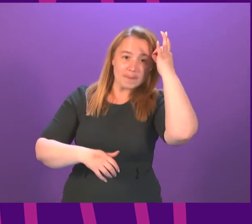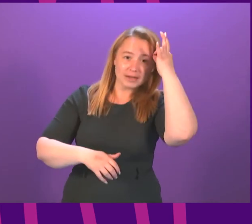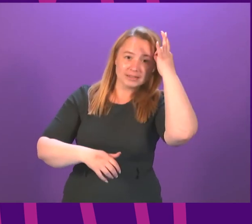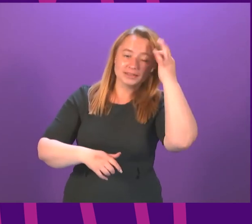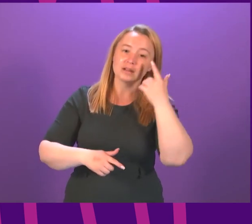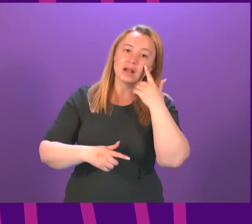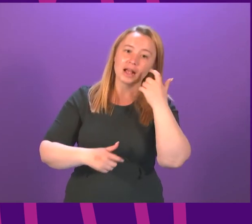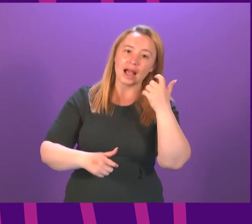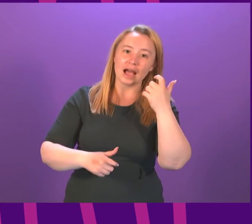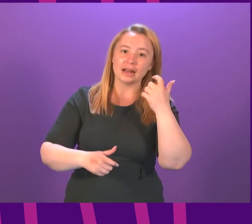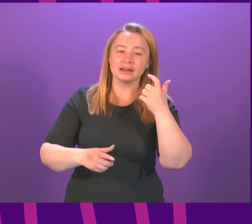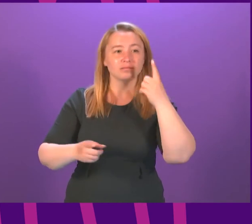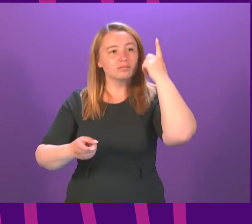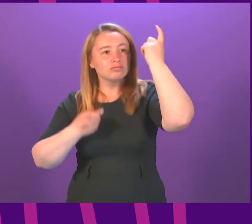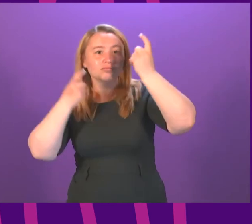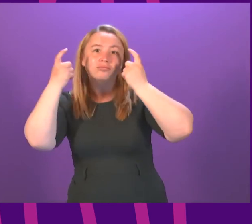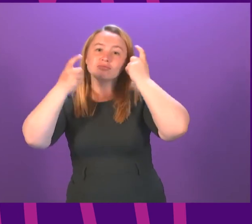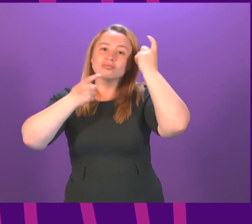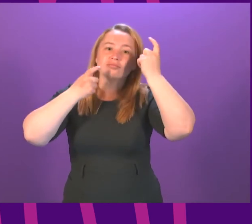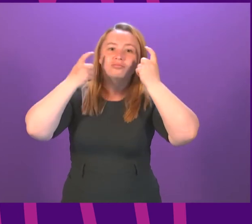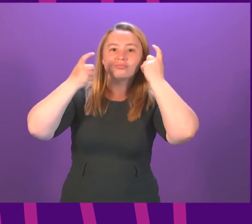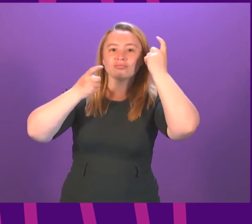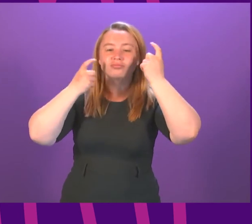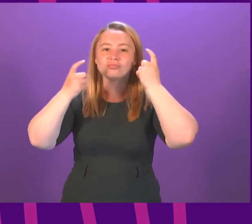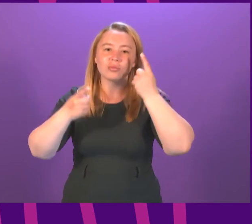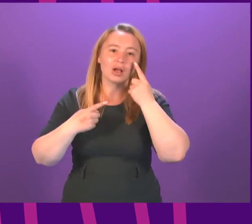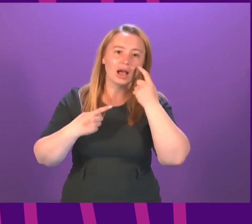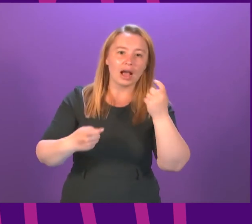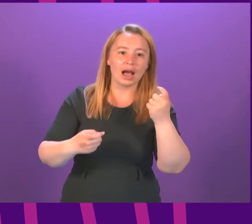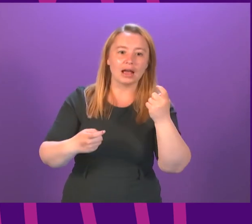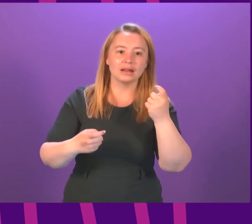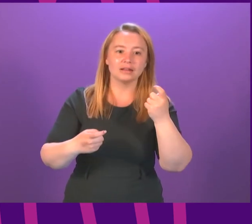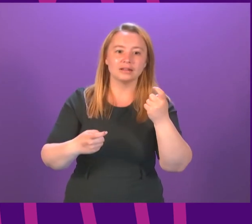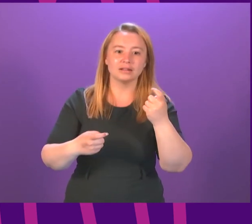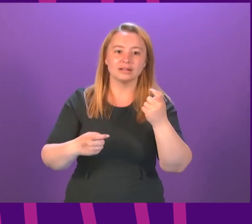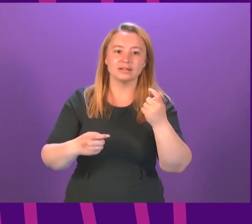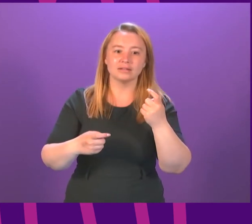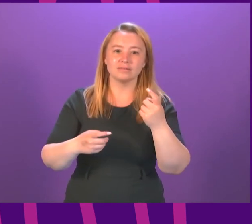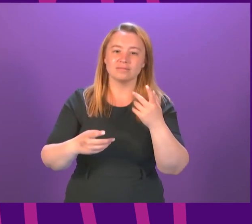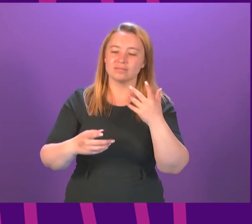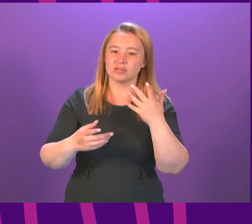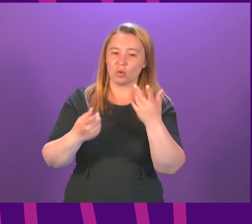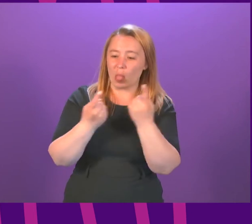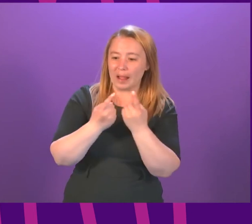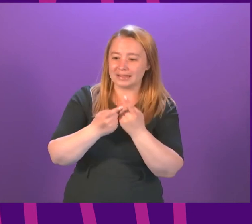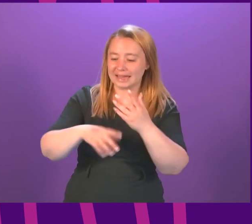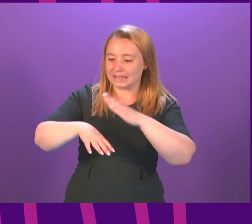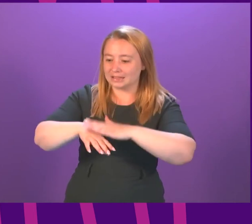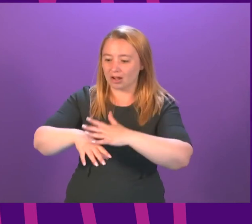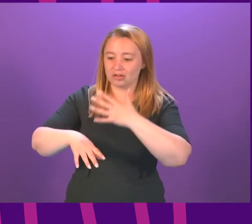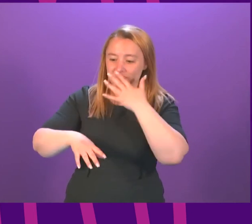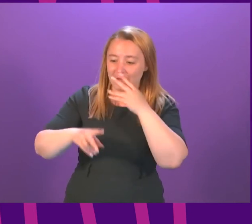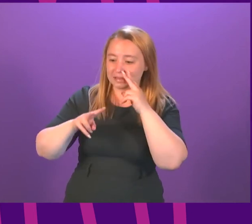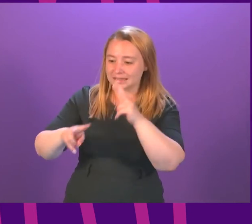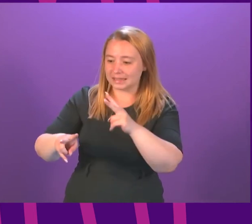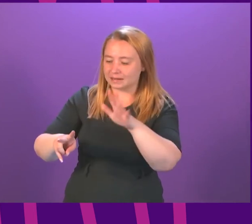we can raise our thoughts above that which we can see and touch and smell. It's